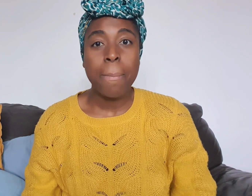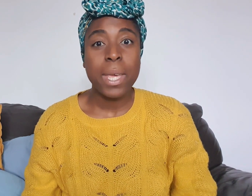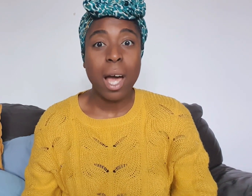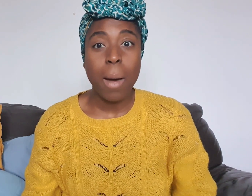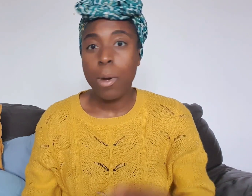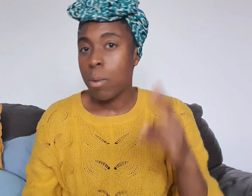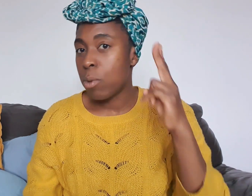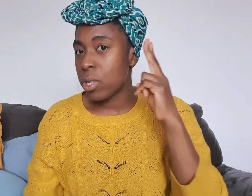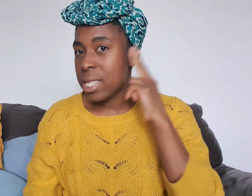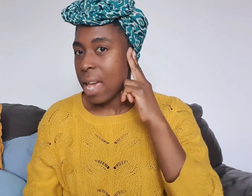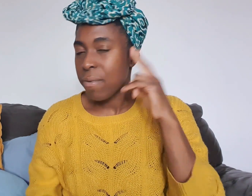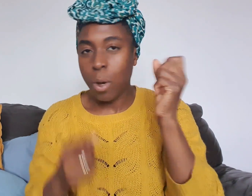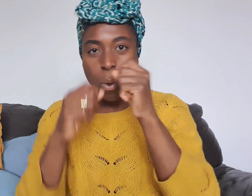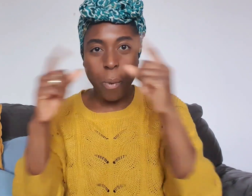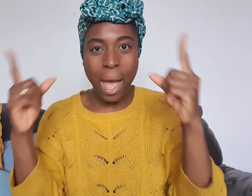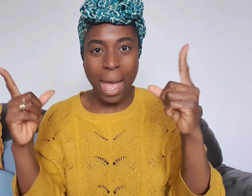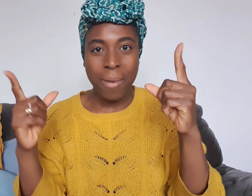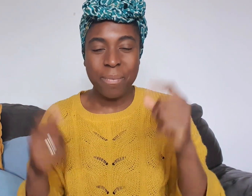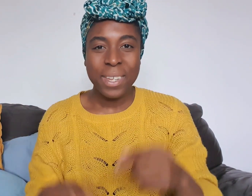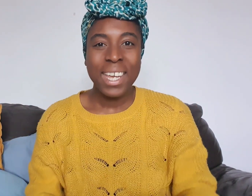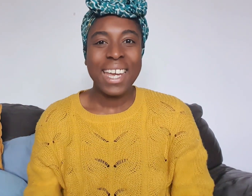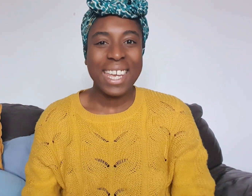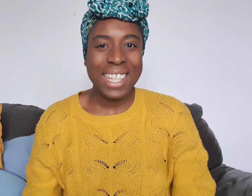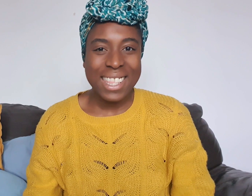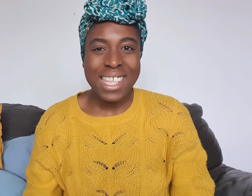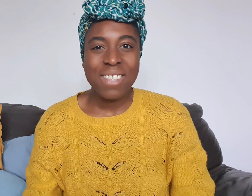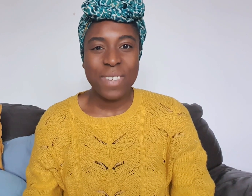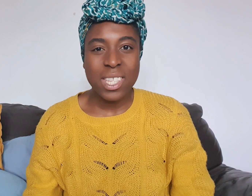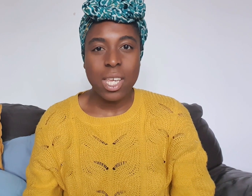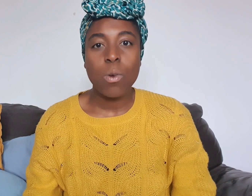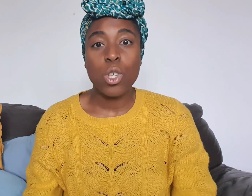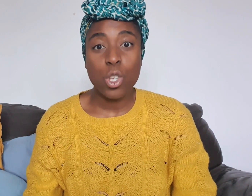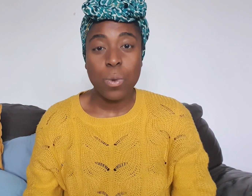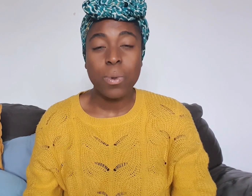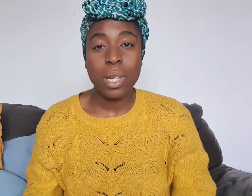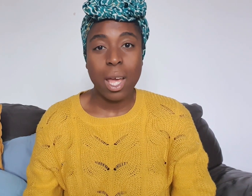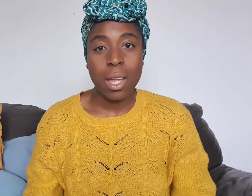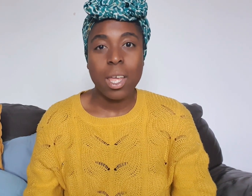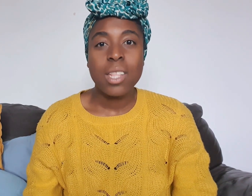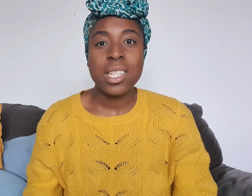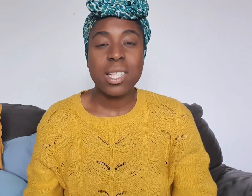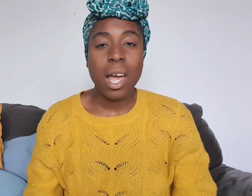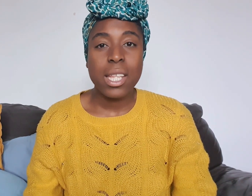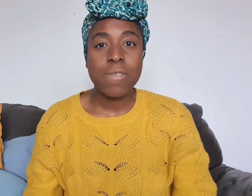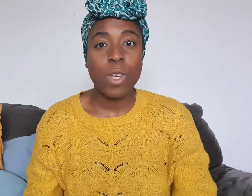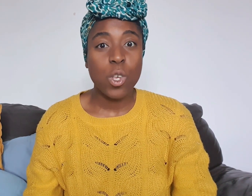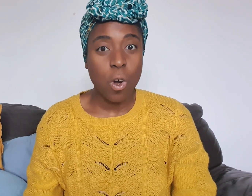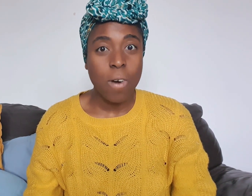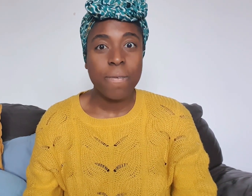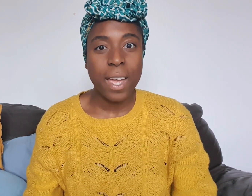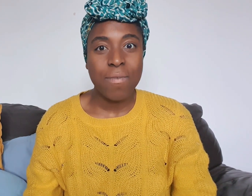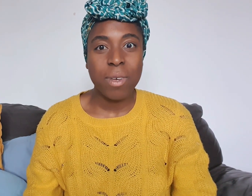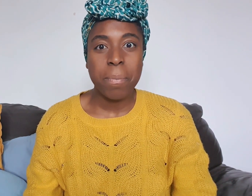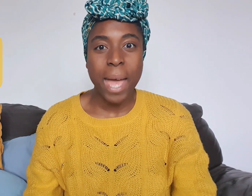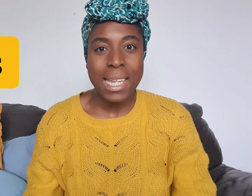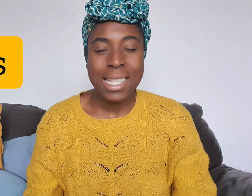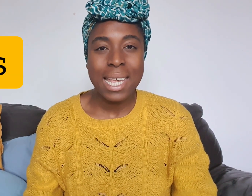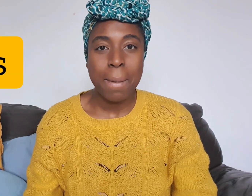become more deaf aware. In this video you will learn the signs for your favorite pets in